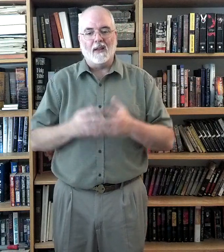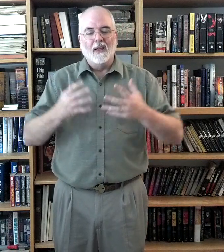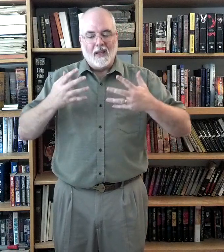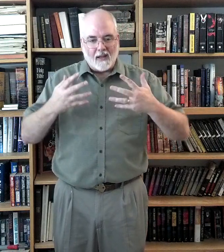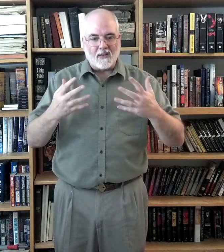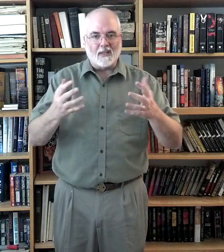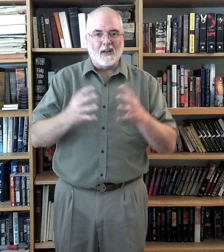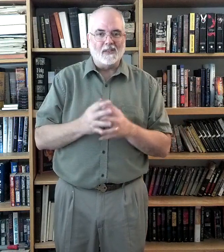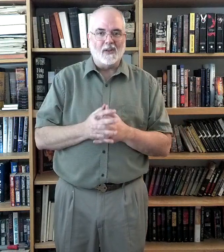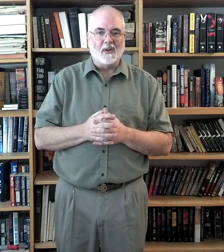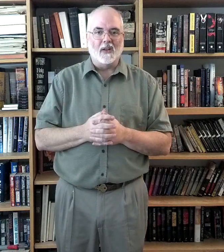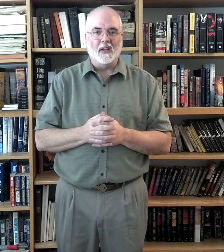and the sign that you're going to give.